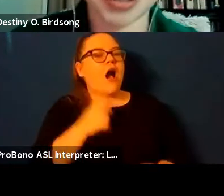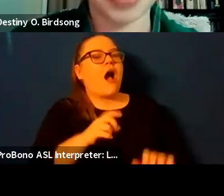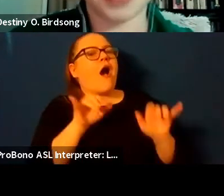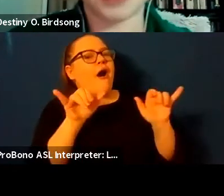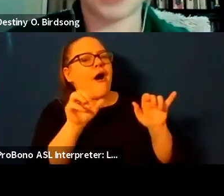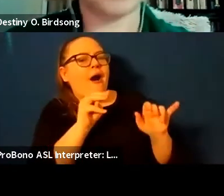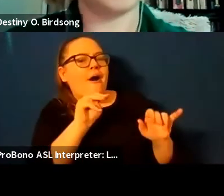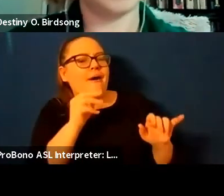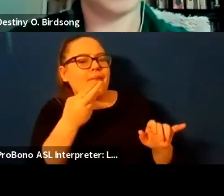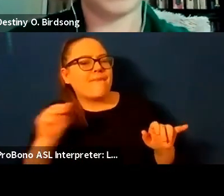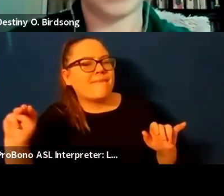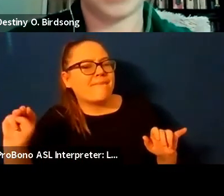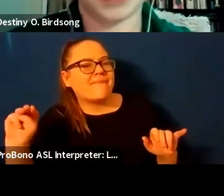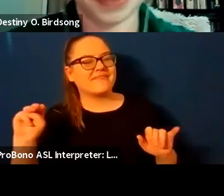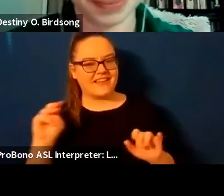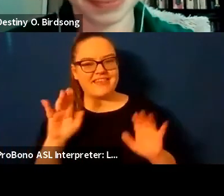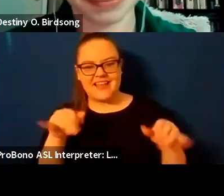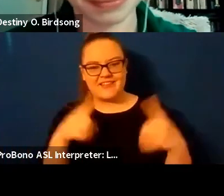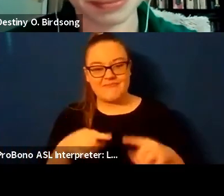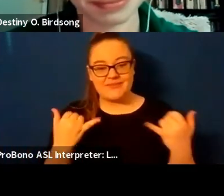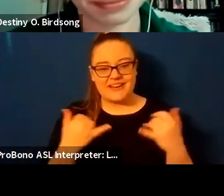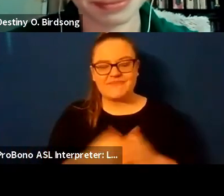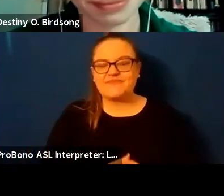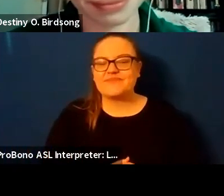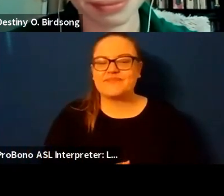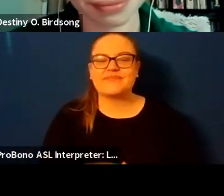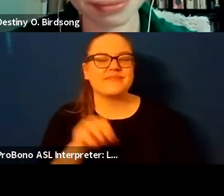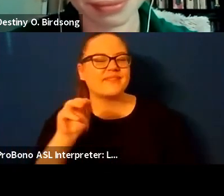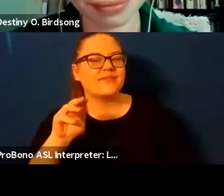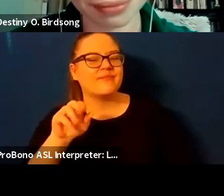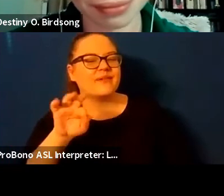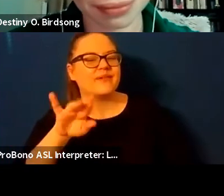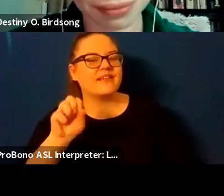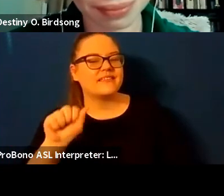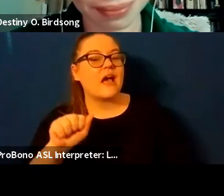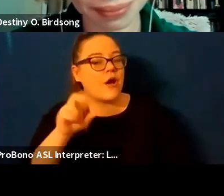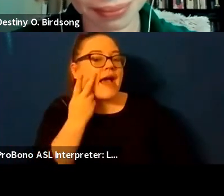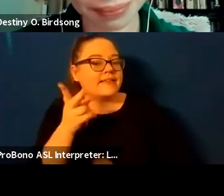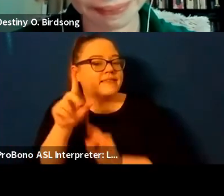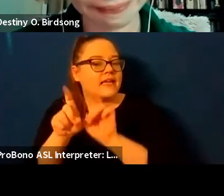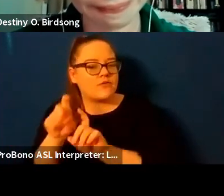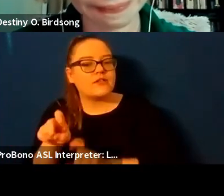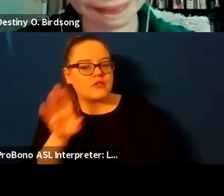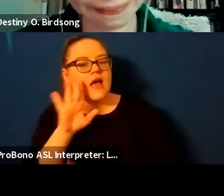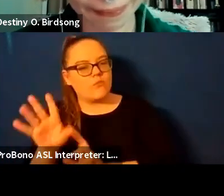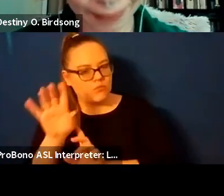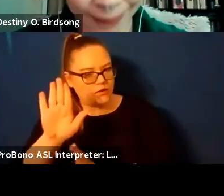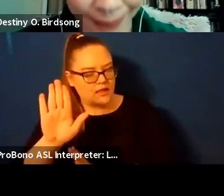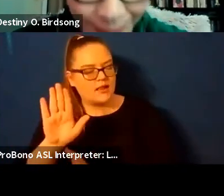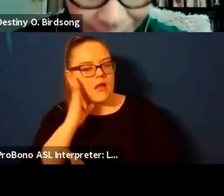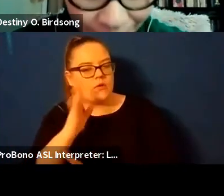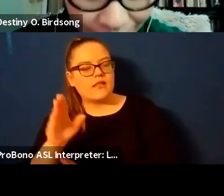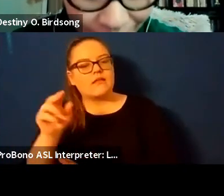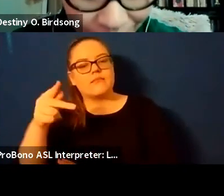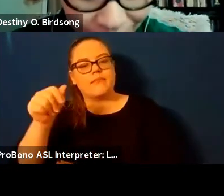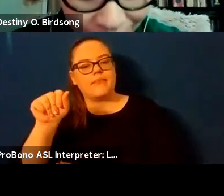um okay um patrick and sarah i am going to get to your questions but i'm going to skip first to twyla's question because i